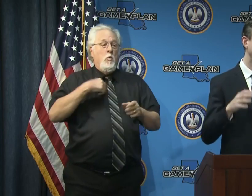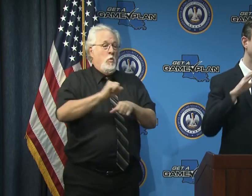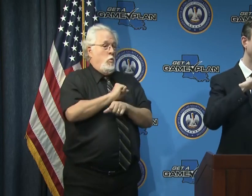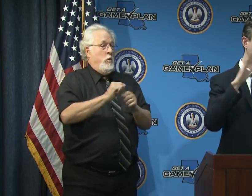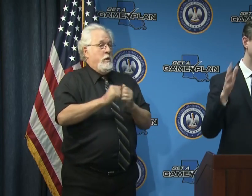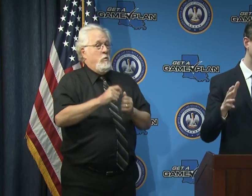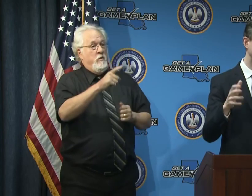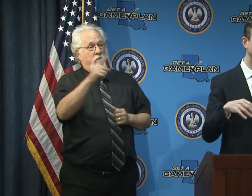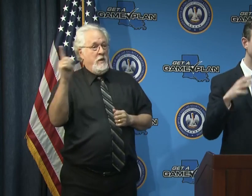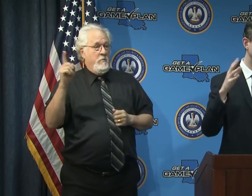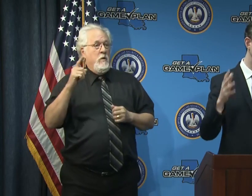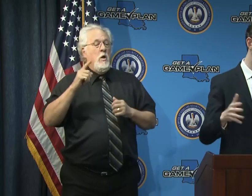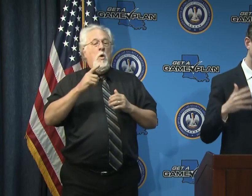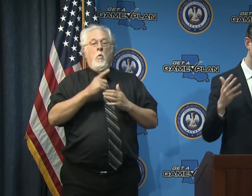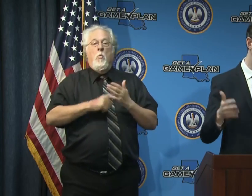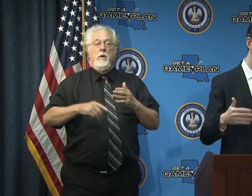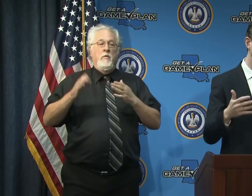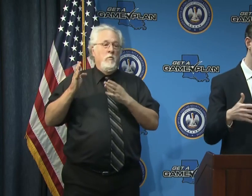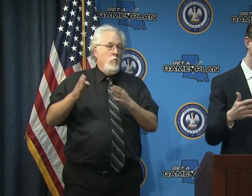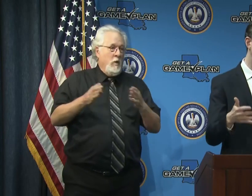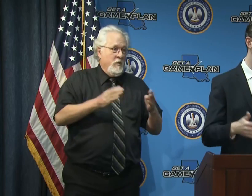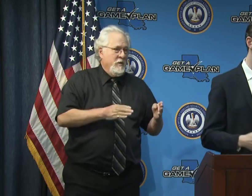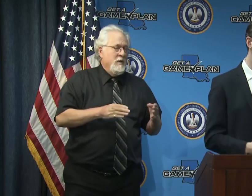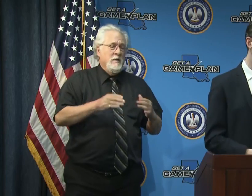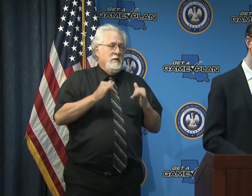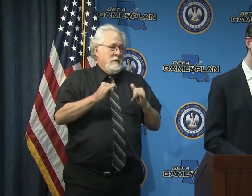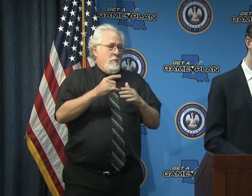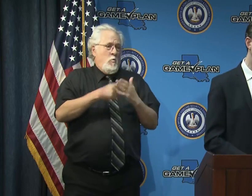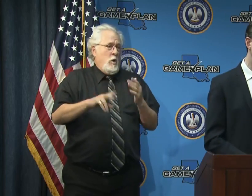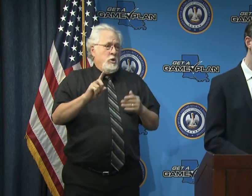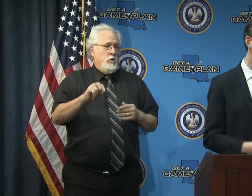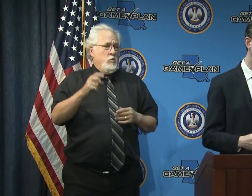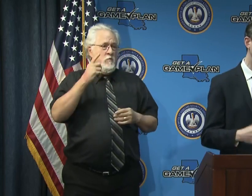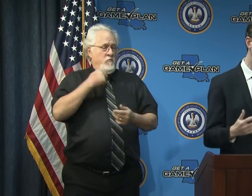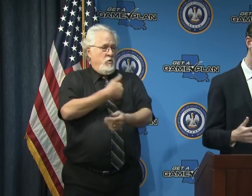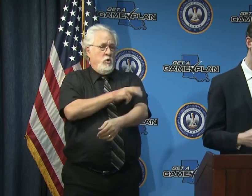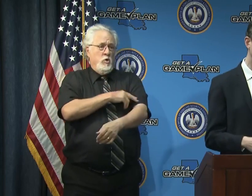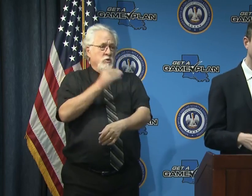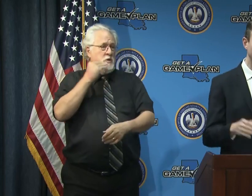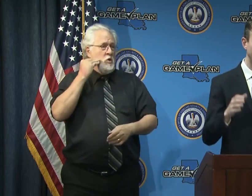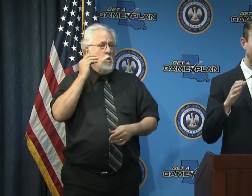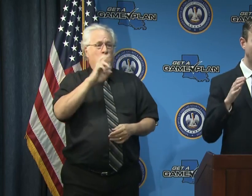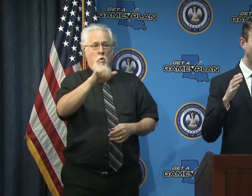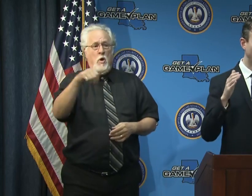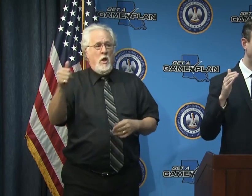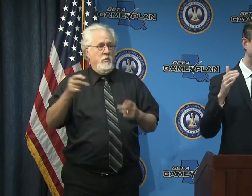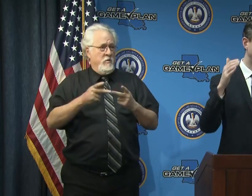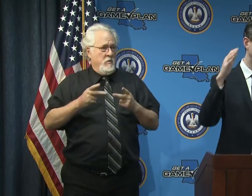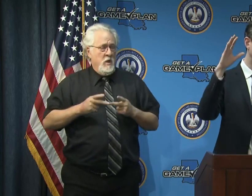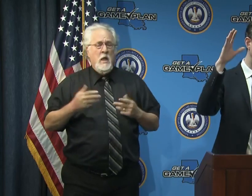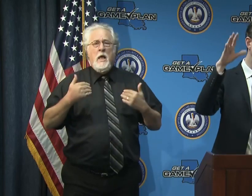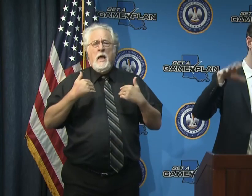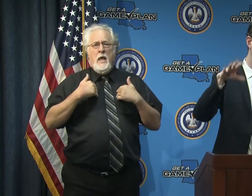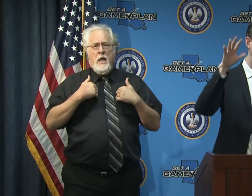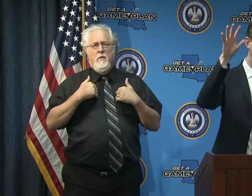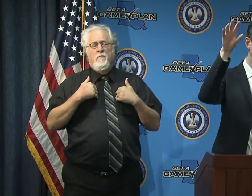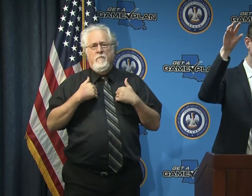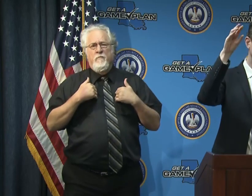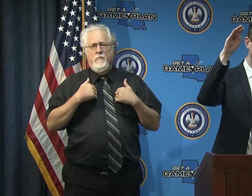on you know what are the methods you know again same as what we do for a nursing home or any other facility we have a